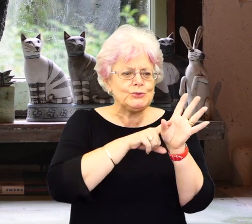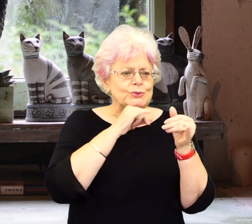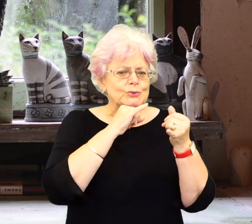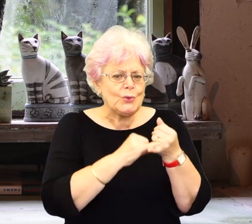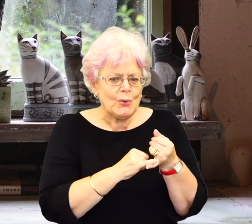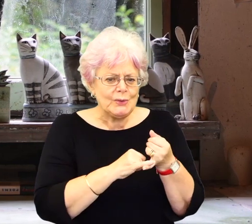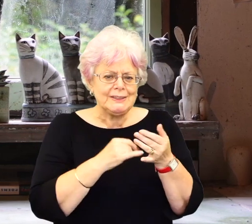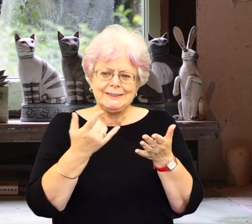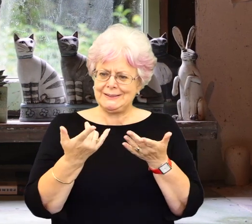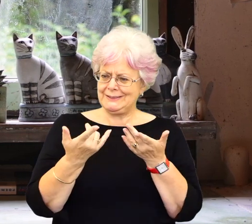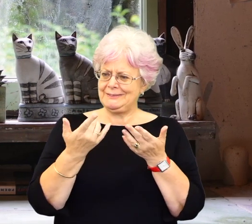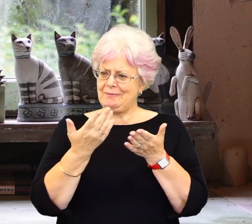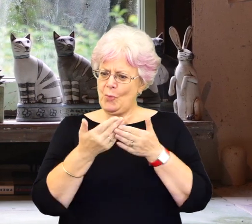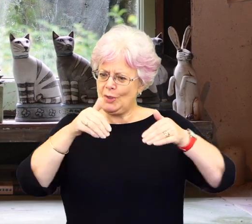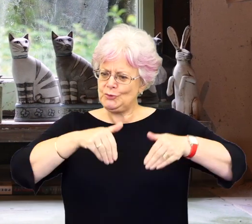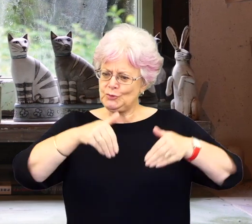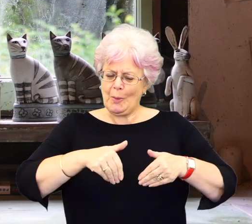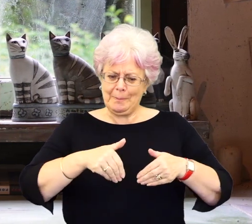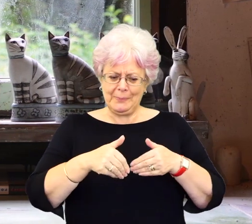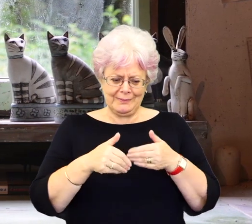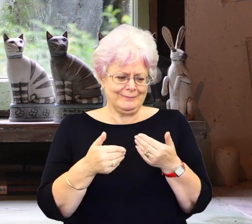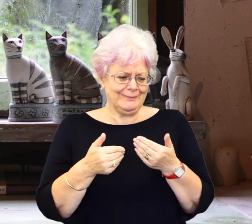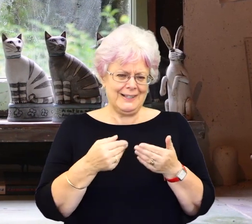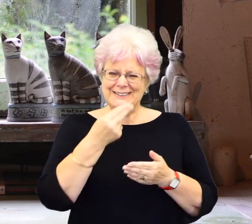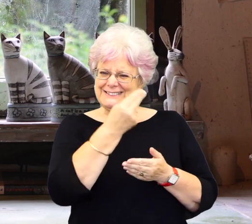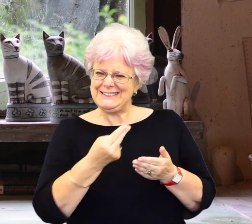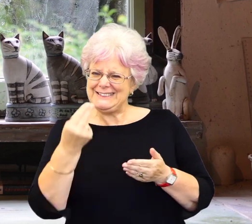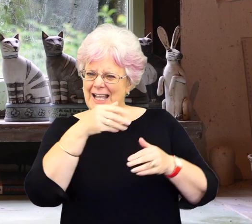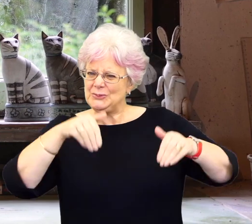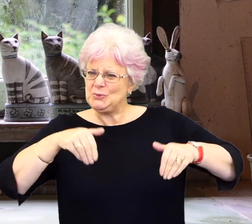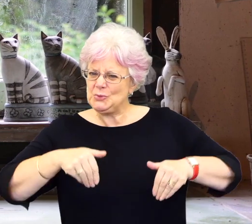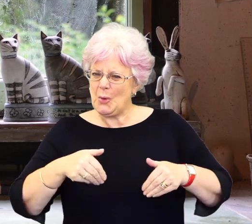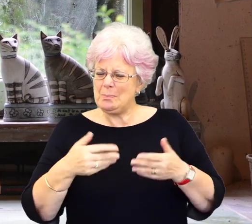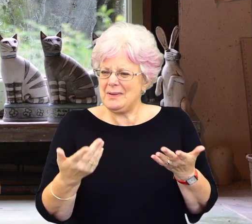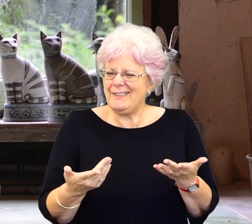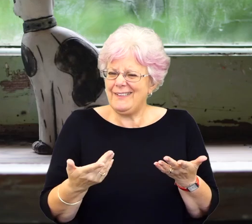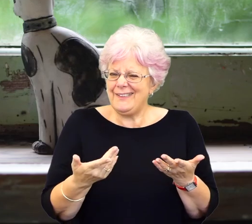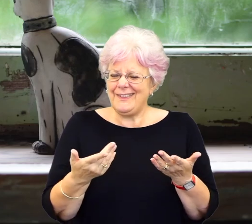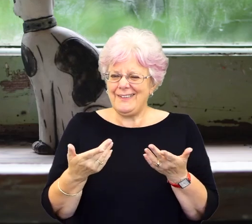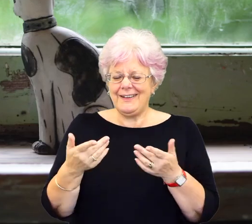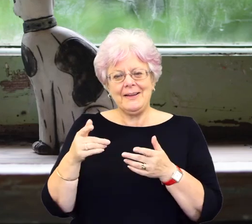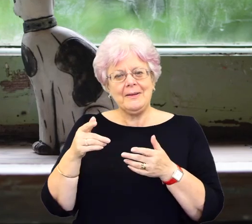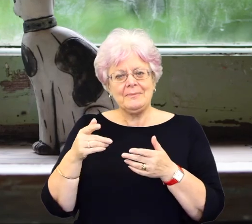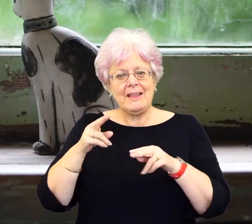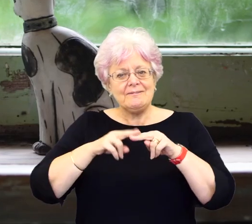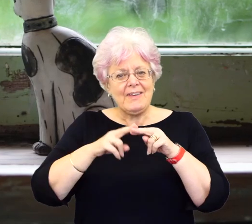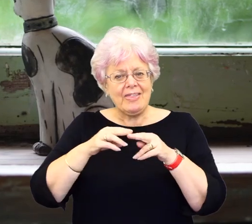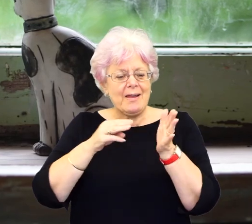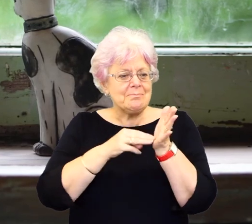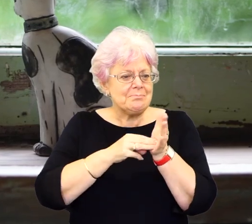for a local shop, like a design shop that my father and mother had